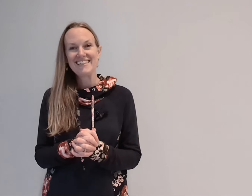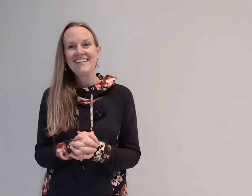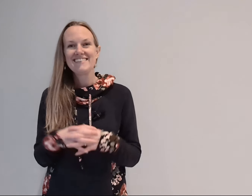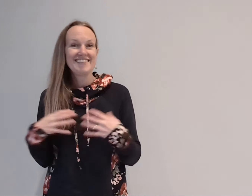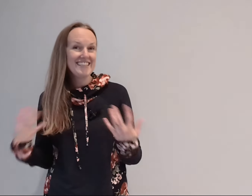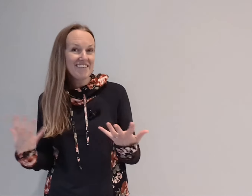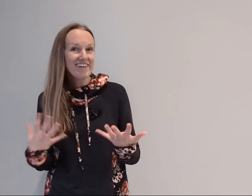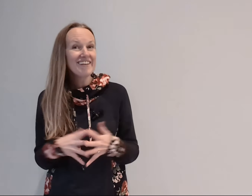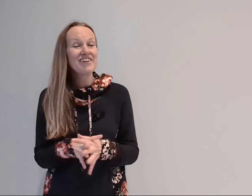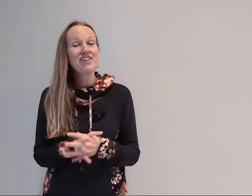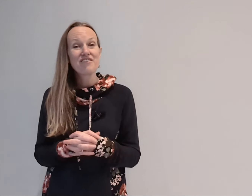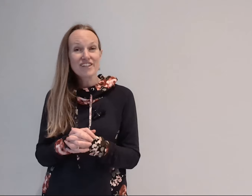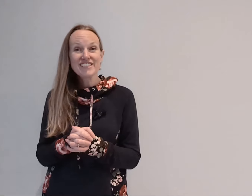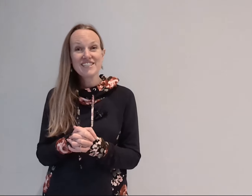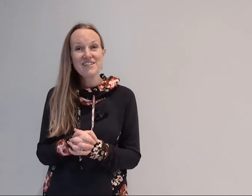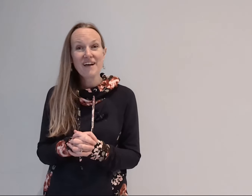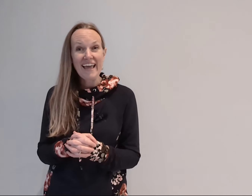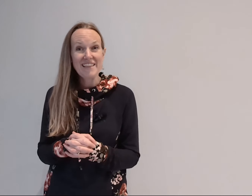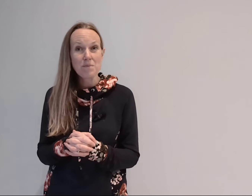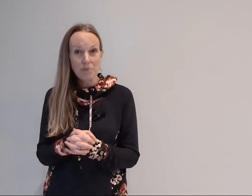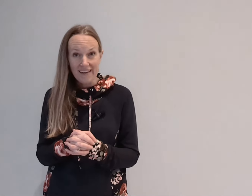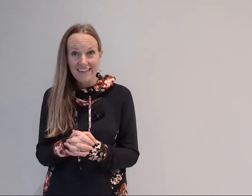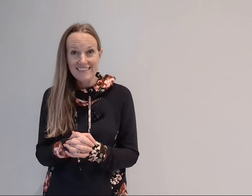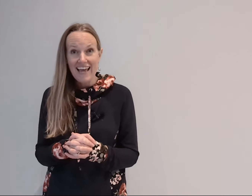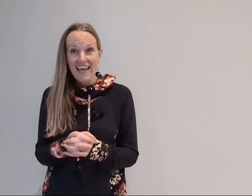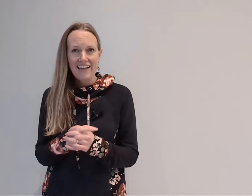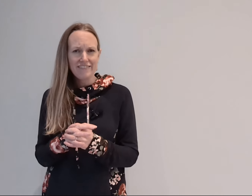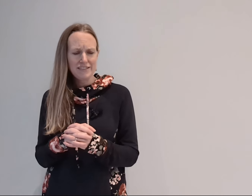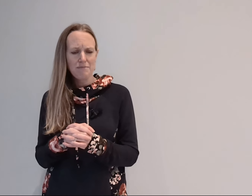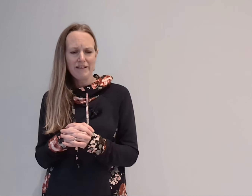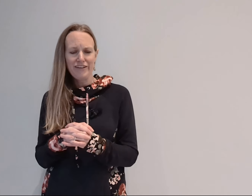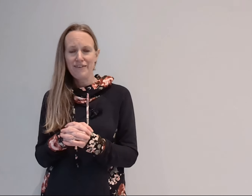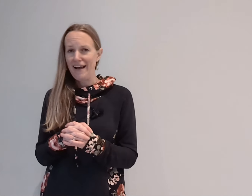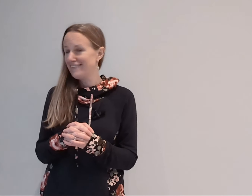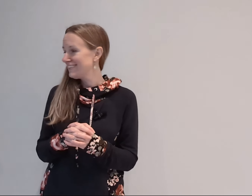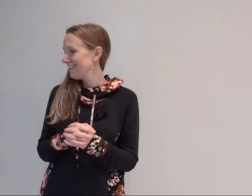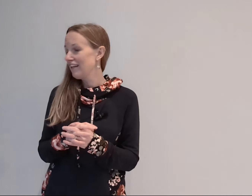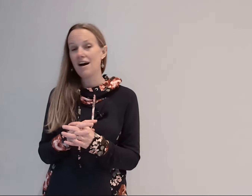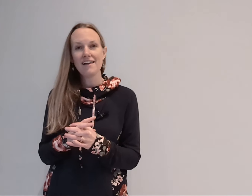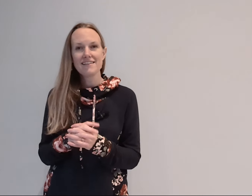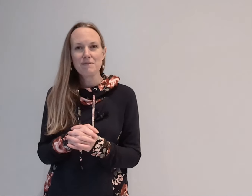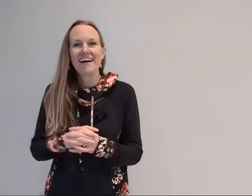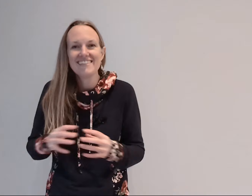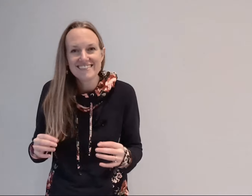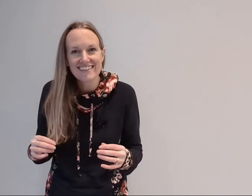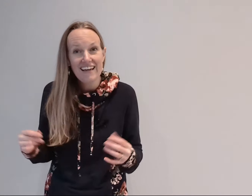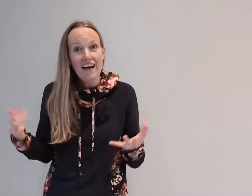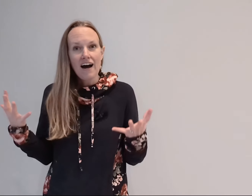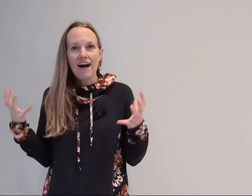so today we're going to learn verse two and the bridge and if you see me looking around a little odd it's because uh